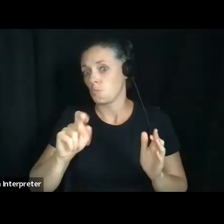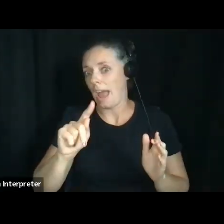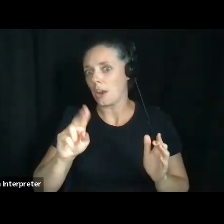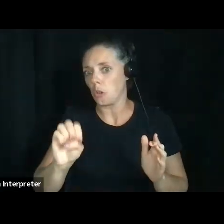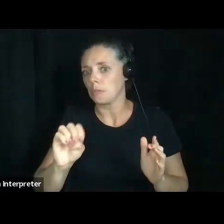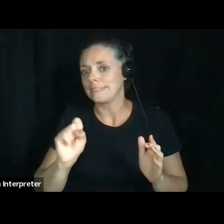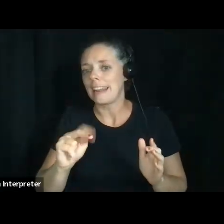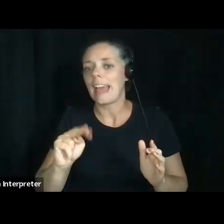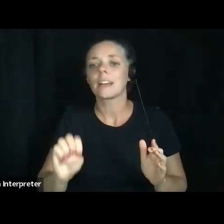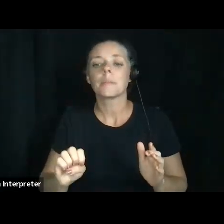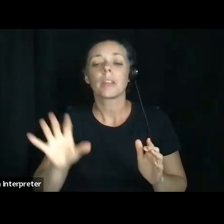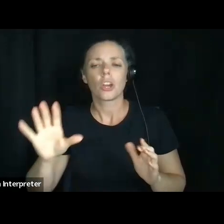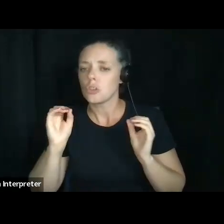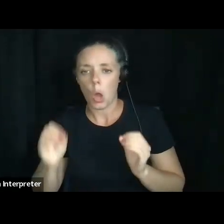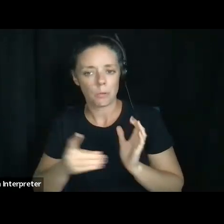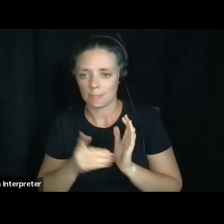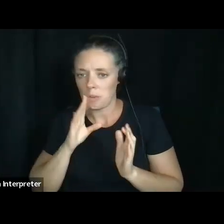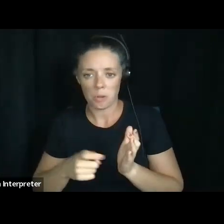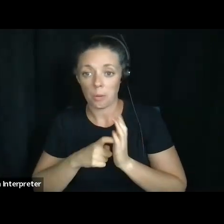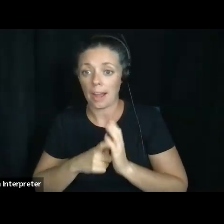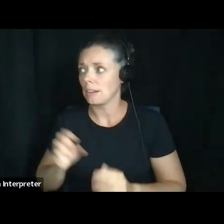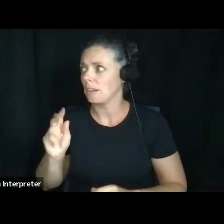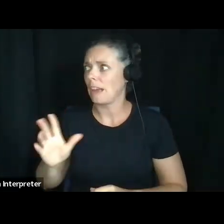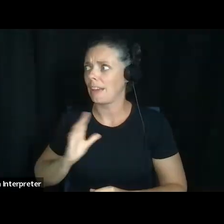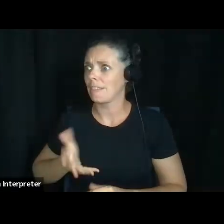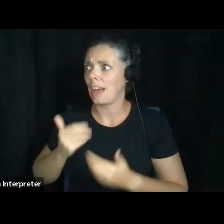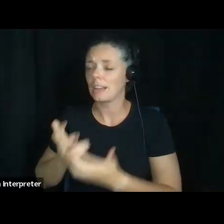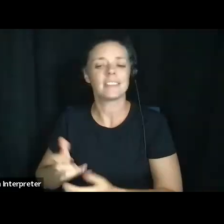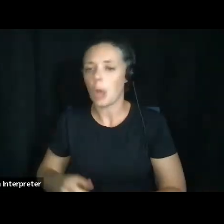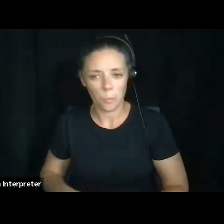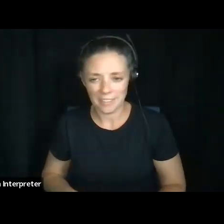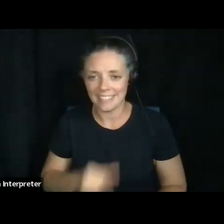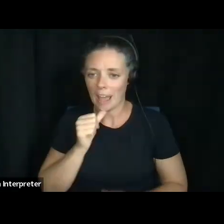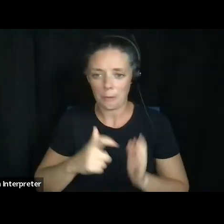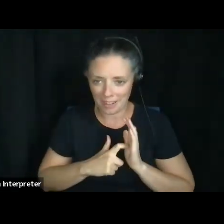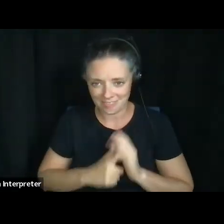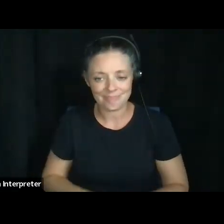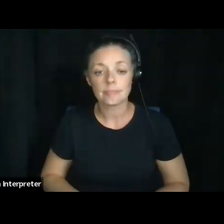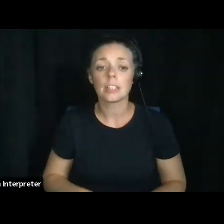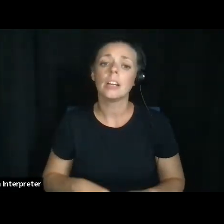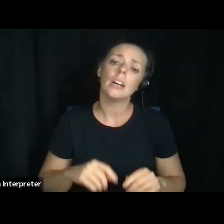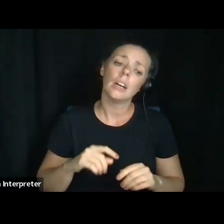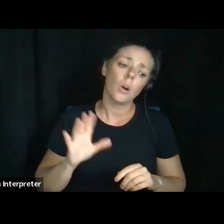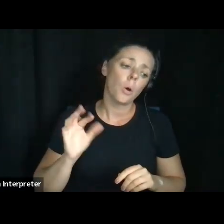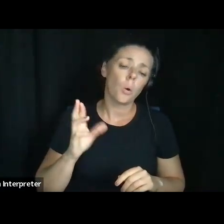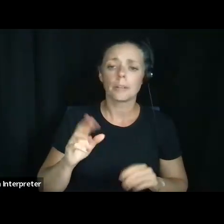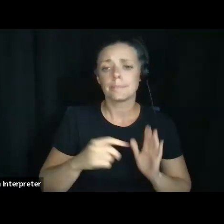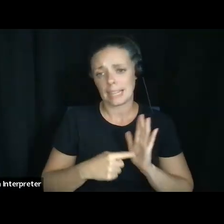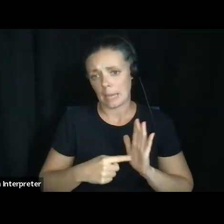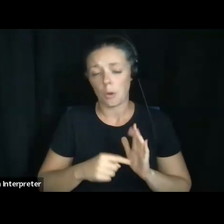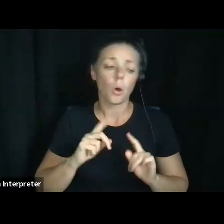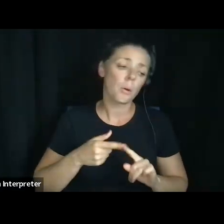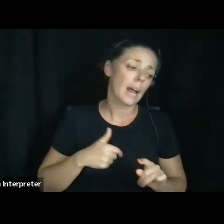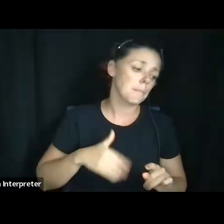no doctor is going to be required to do that. Or when I'm, when I'm really upset, the only thing that calms me down